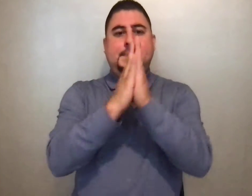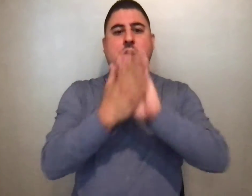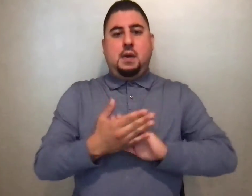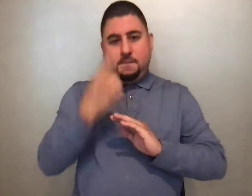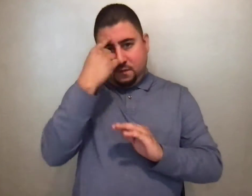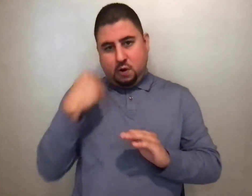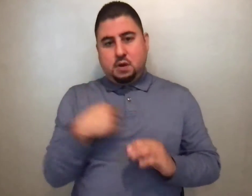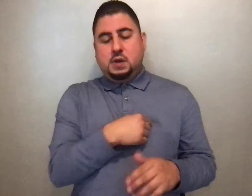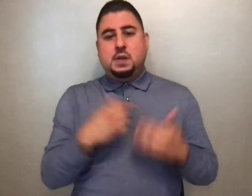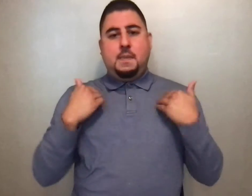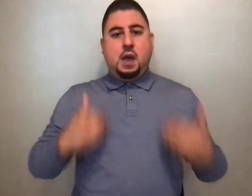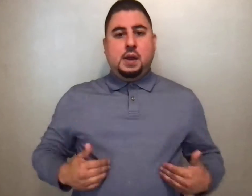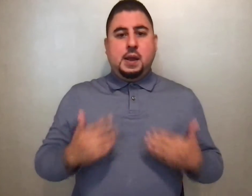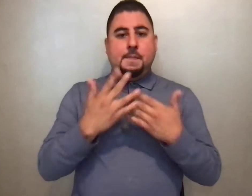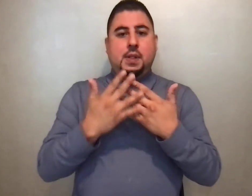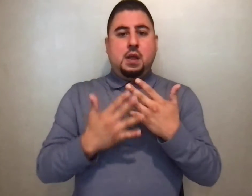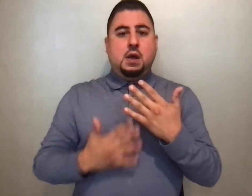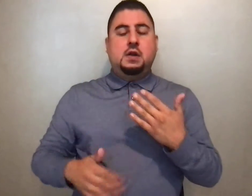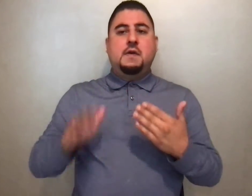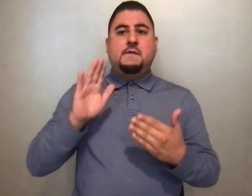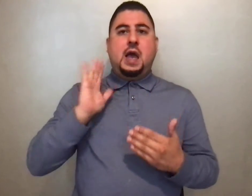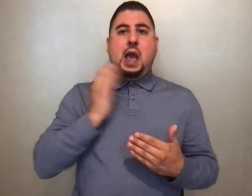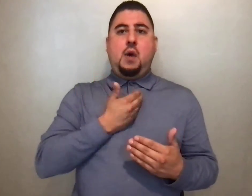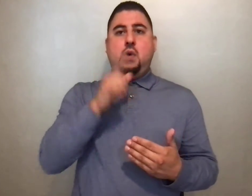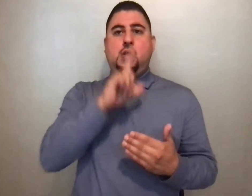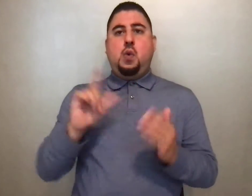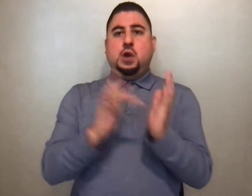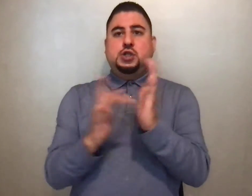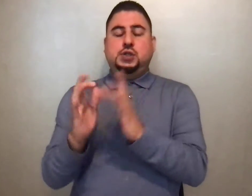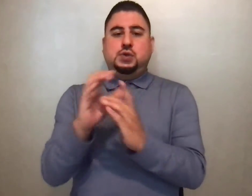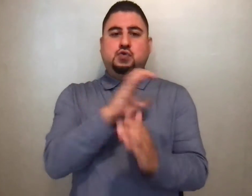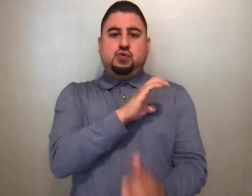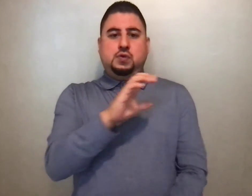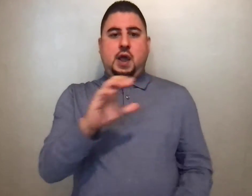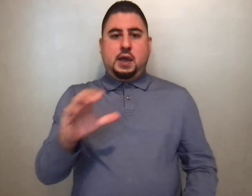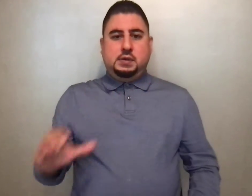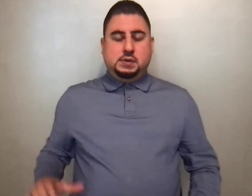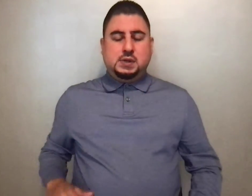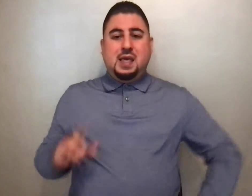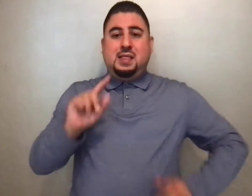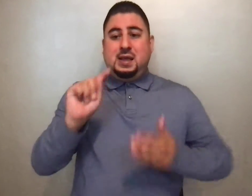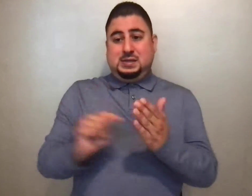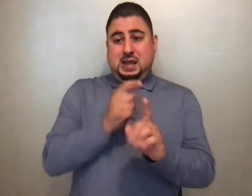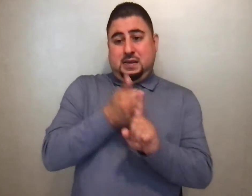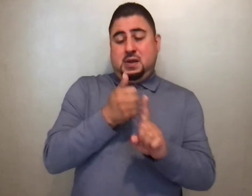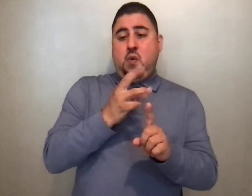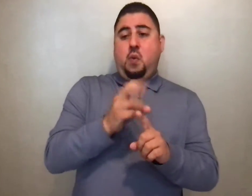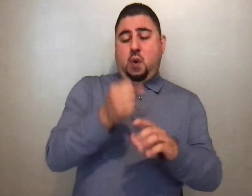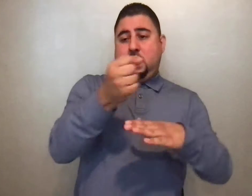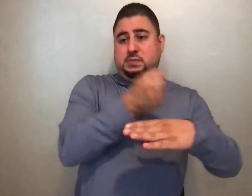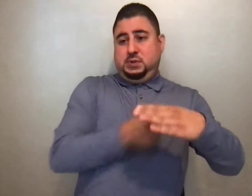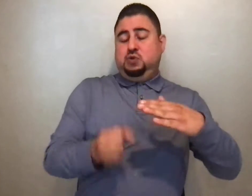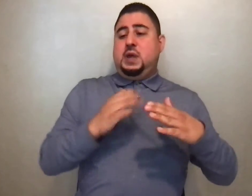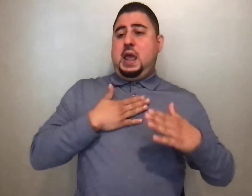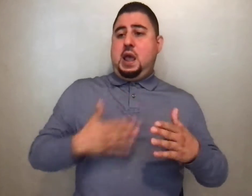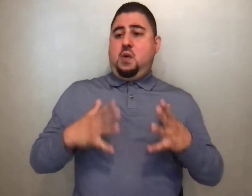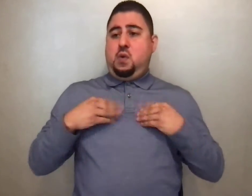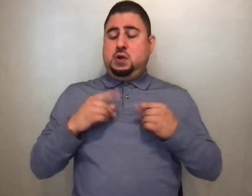us the body and blood of our Lord Jesus Christ. At the time he was betrayed and entered willingly into his passion,